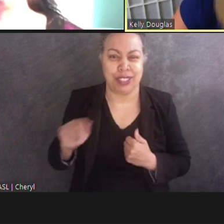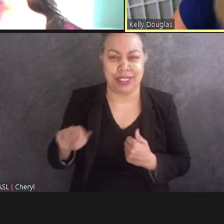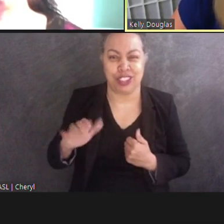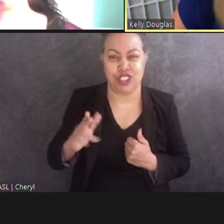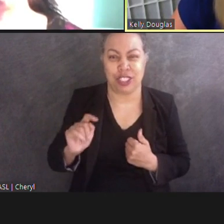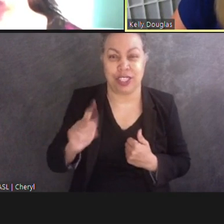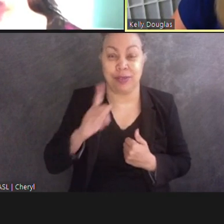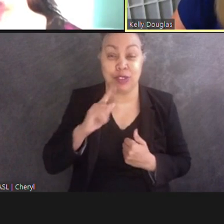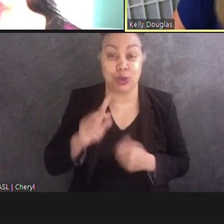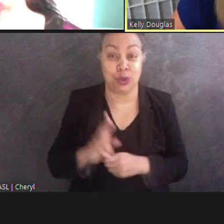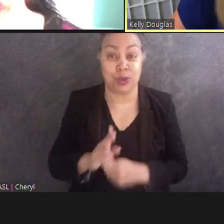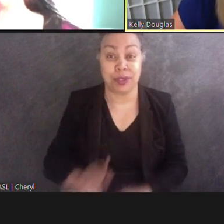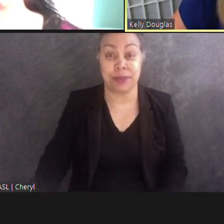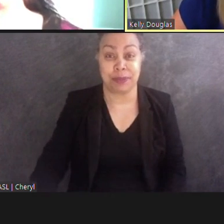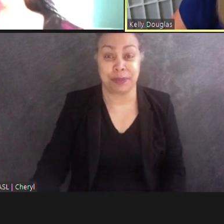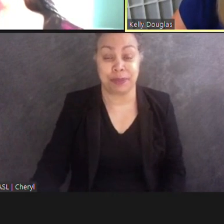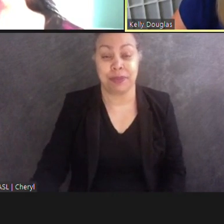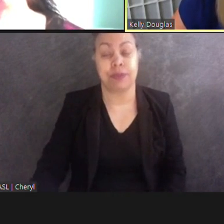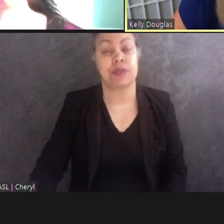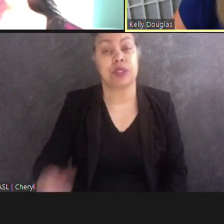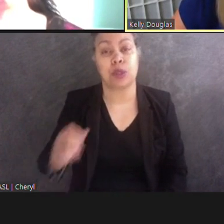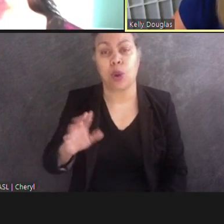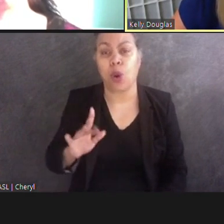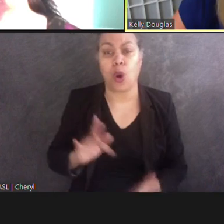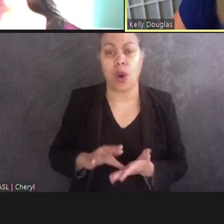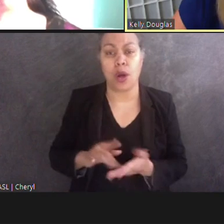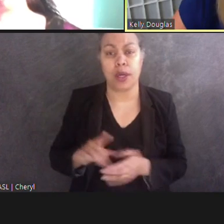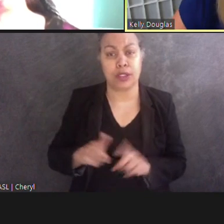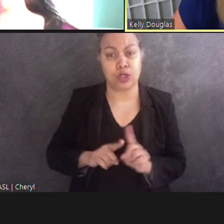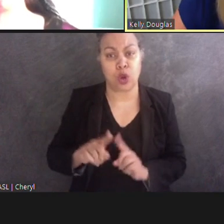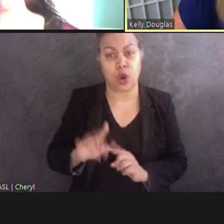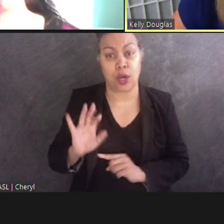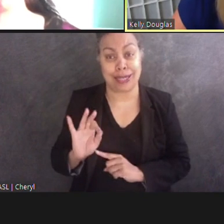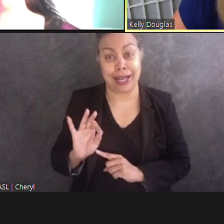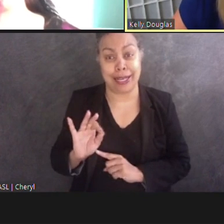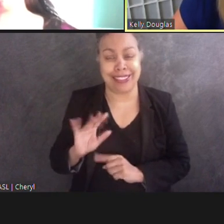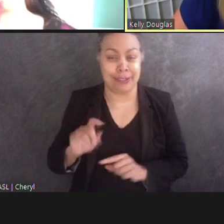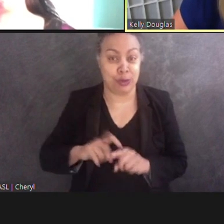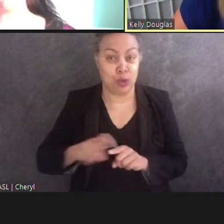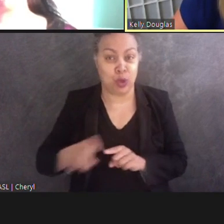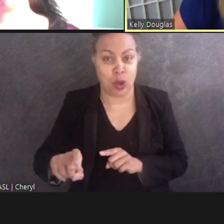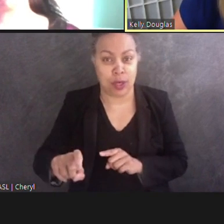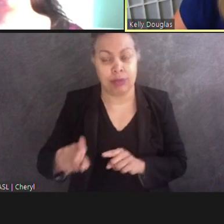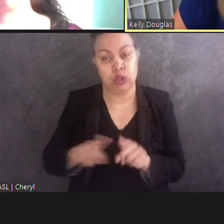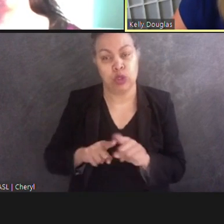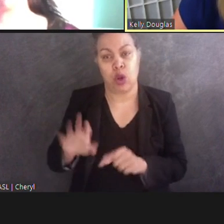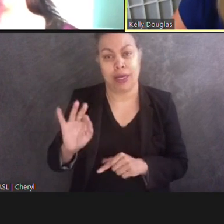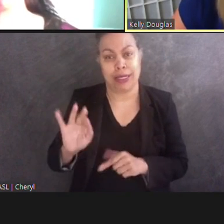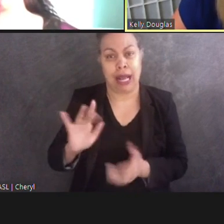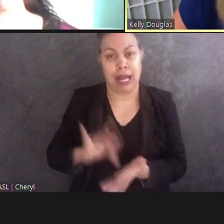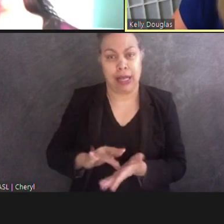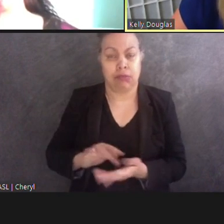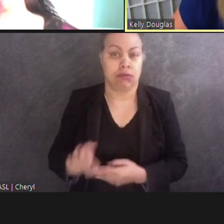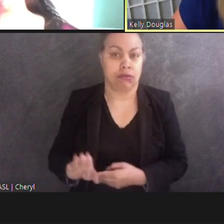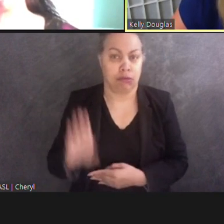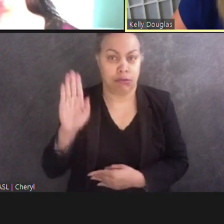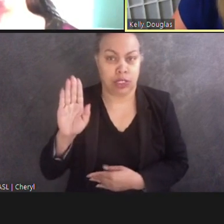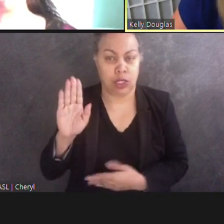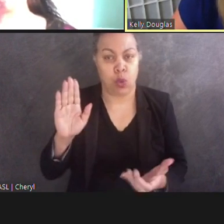You can also press star nine if you are dialing into the call and it will notify me you have a question. We ask that you do please reserve